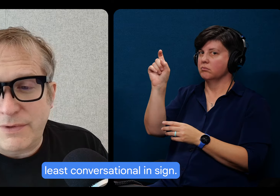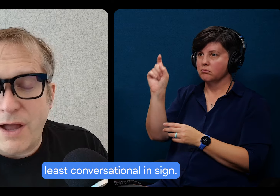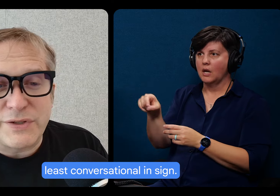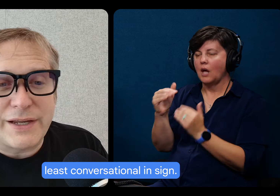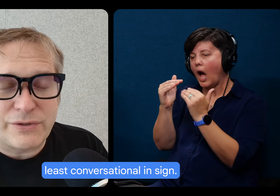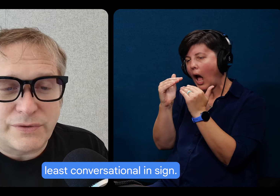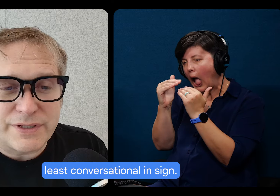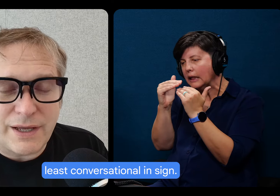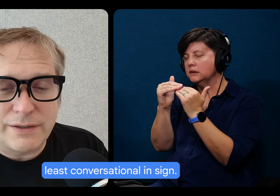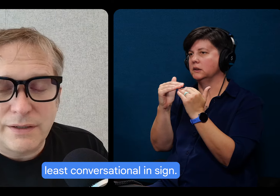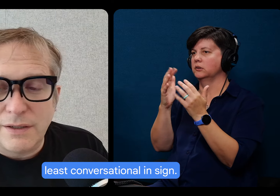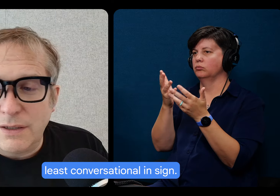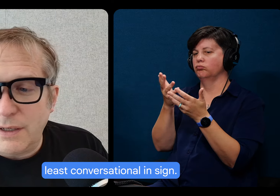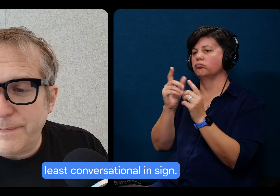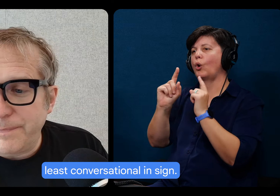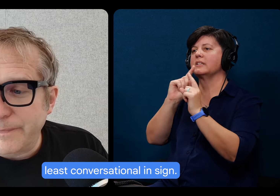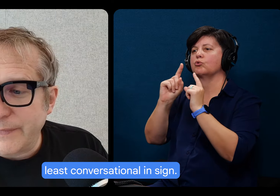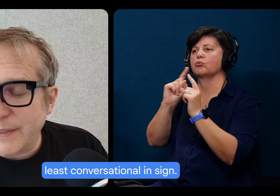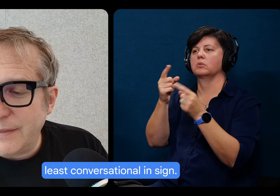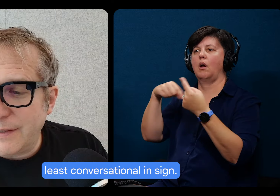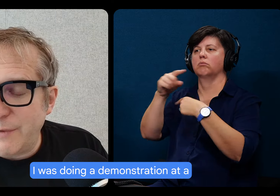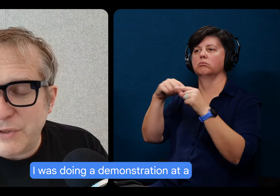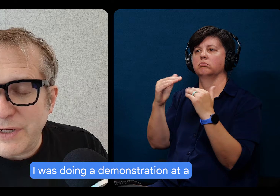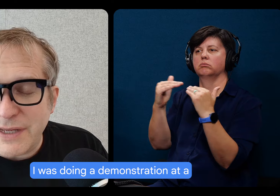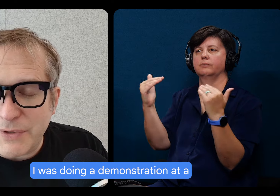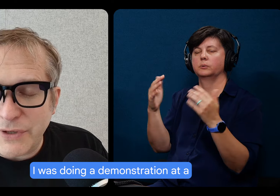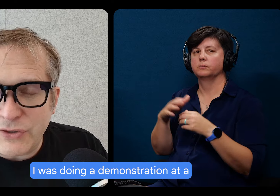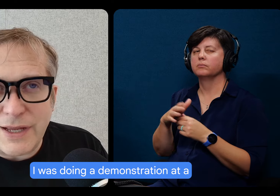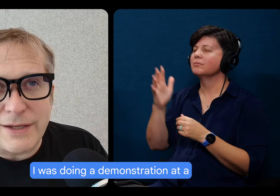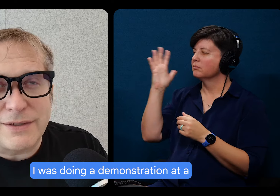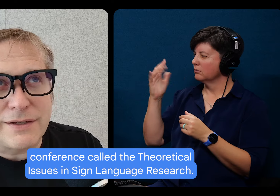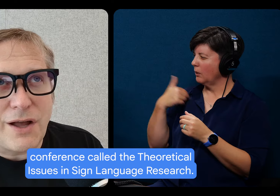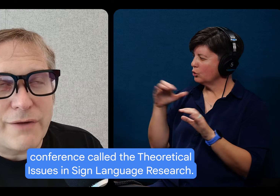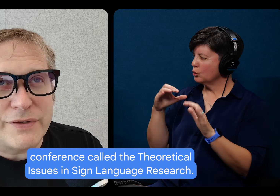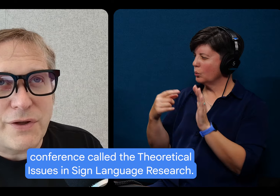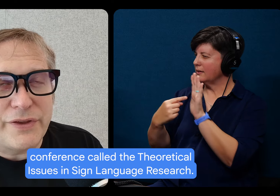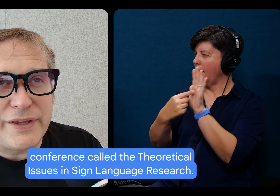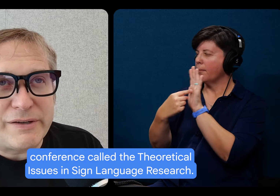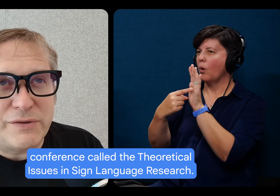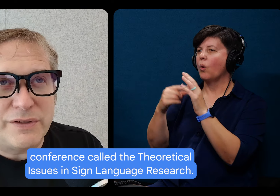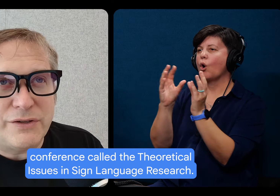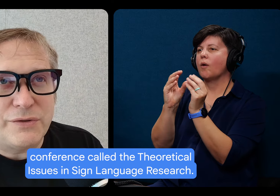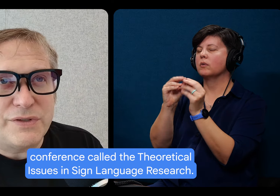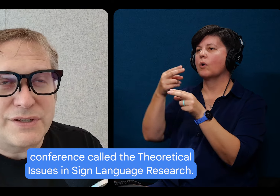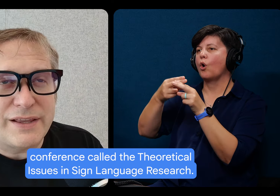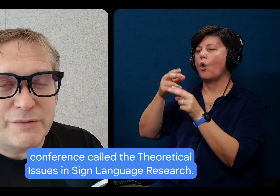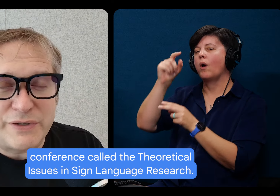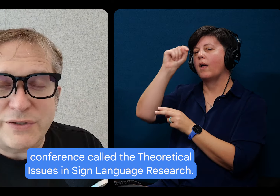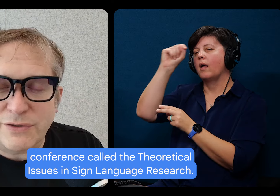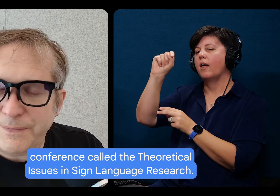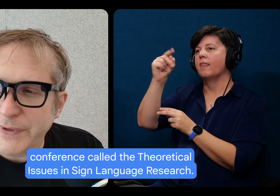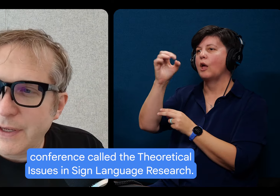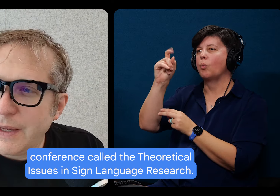conversational in sign. Um, uh, I was doing a demonstration at a conference called the theoretical issues in sign